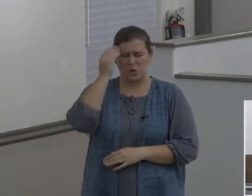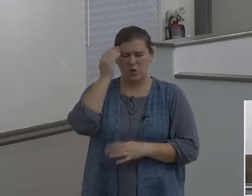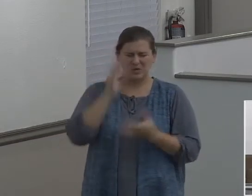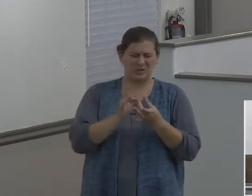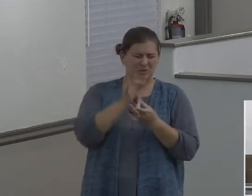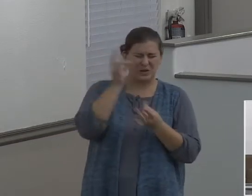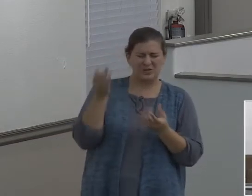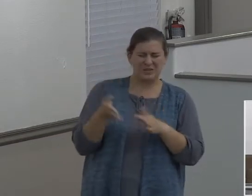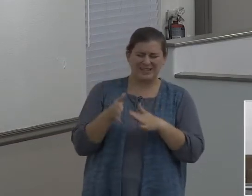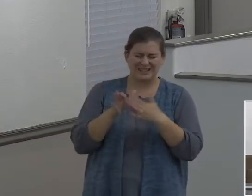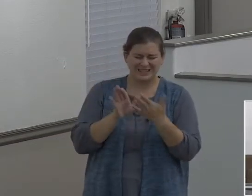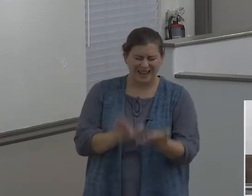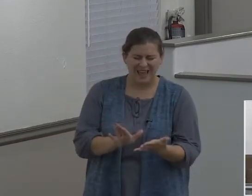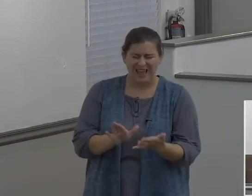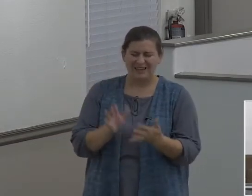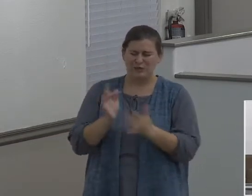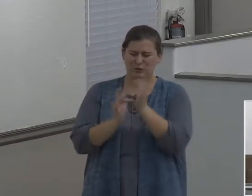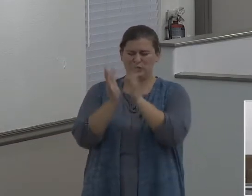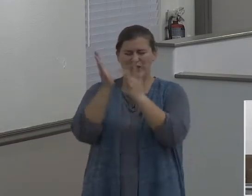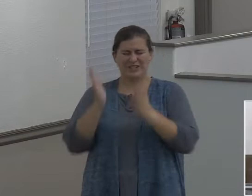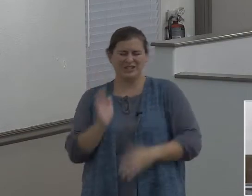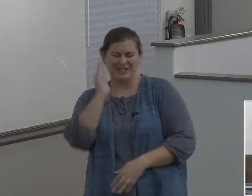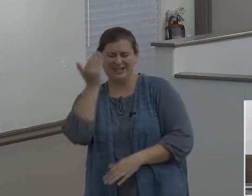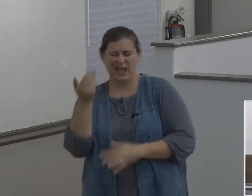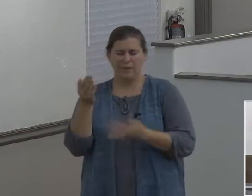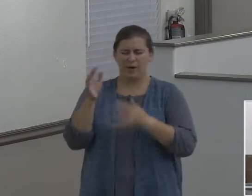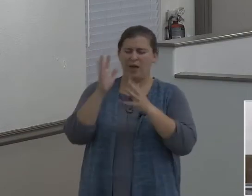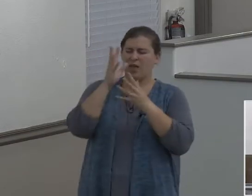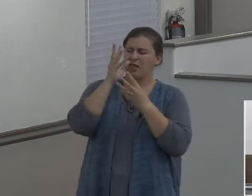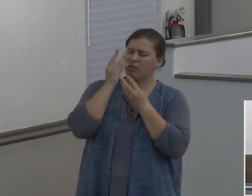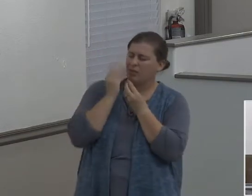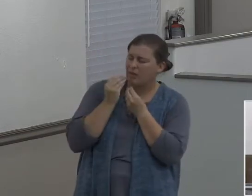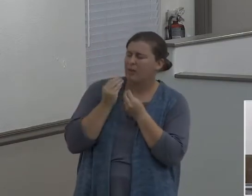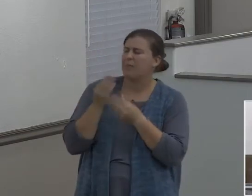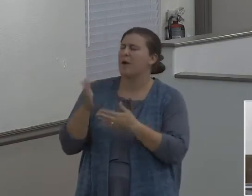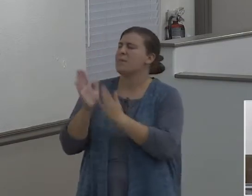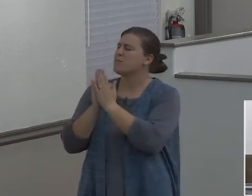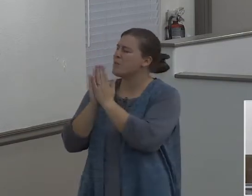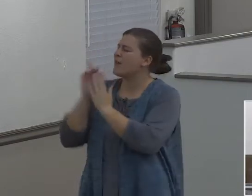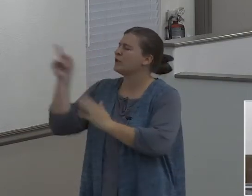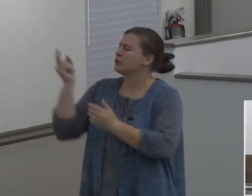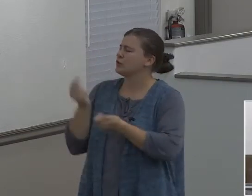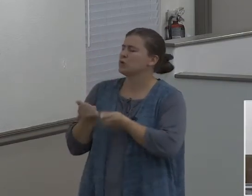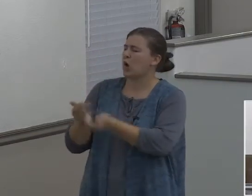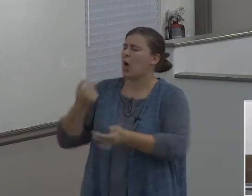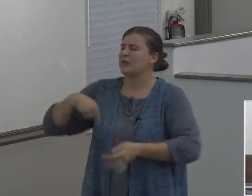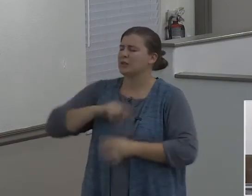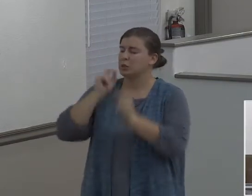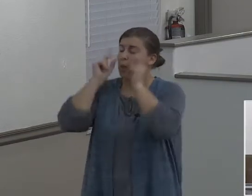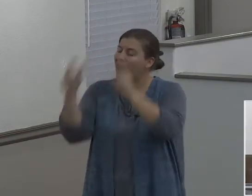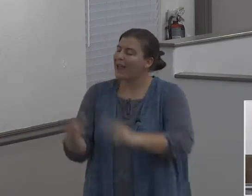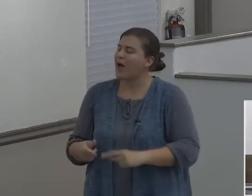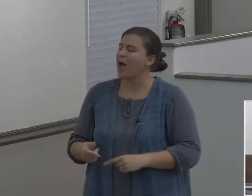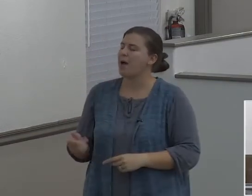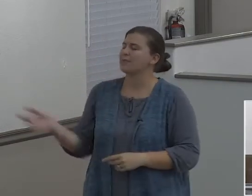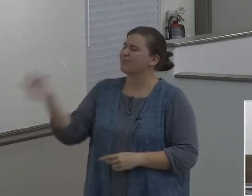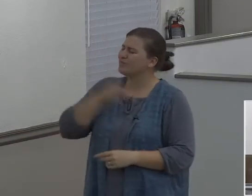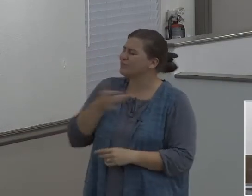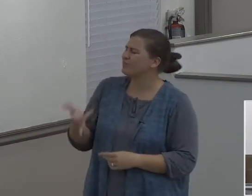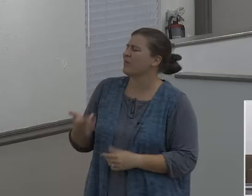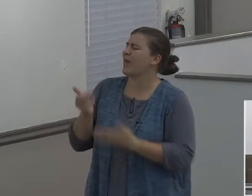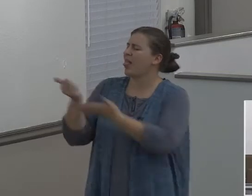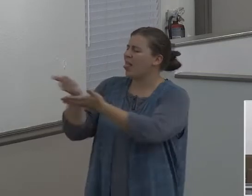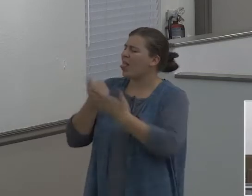Christians seem to be asleep. Lord, I pray that you'd stir us up and awaken us, and help us not to make the same sinful